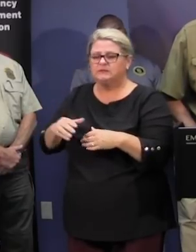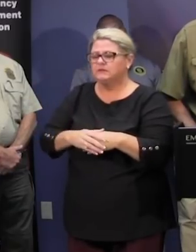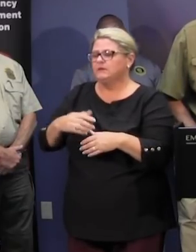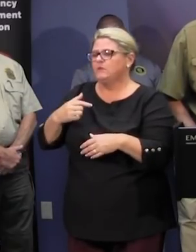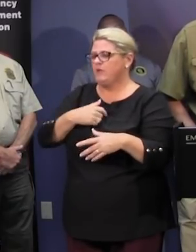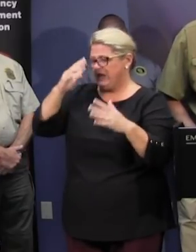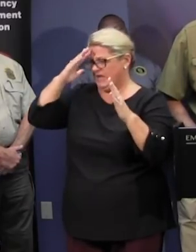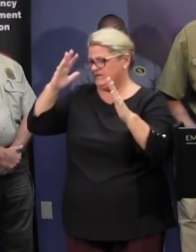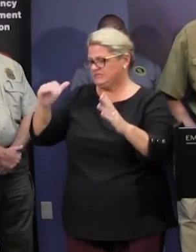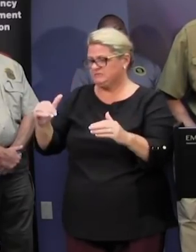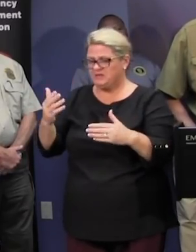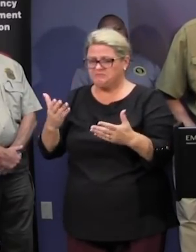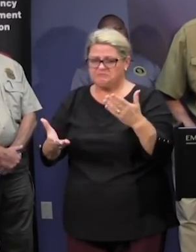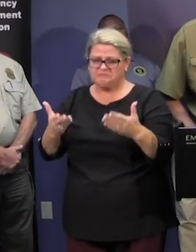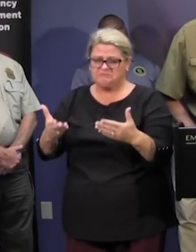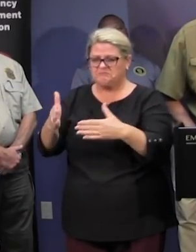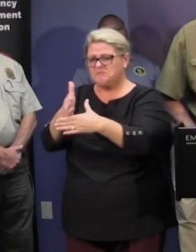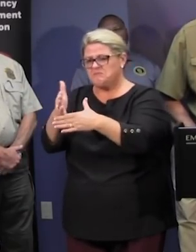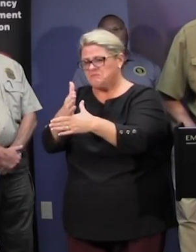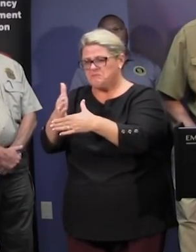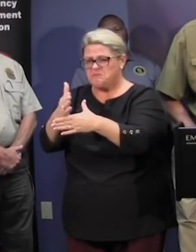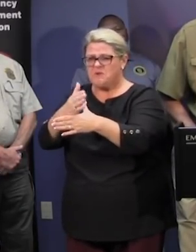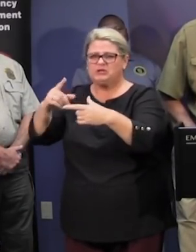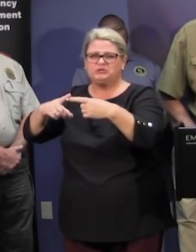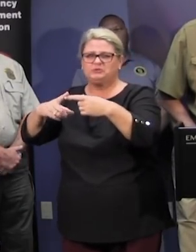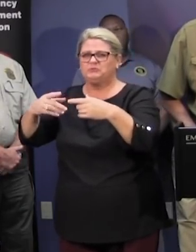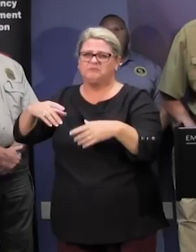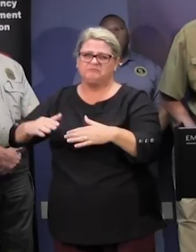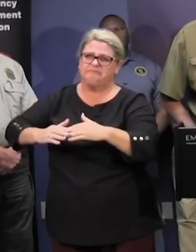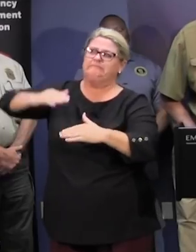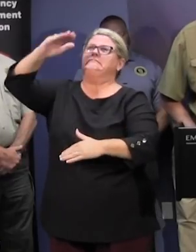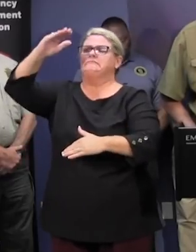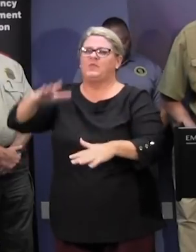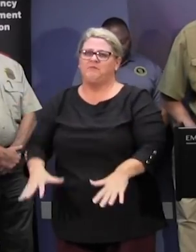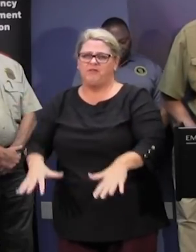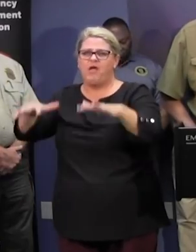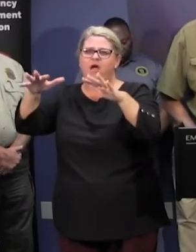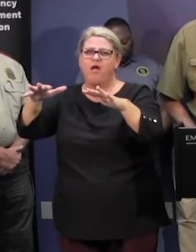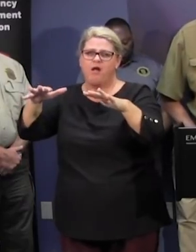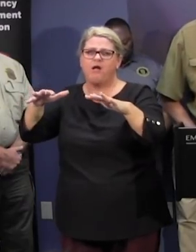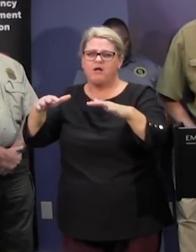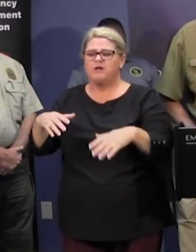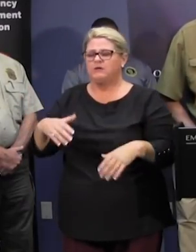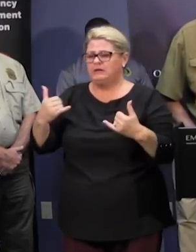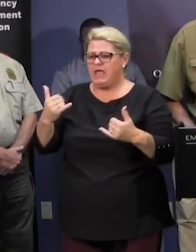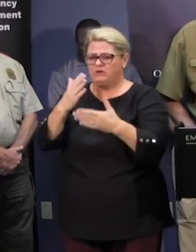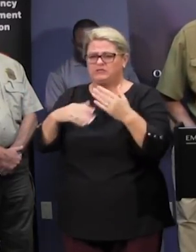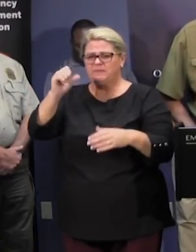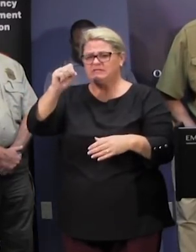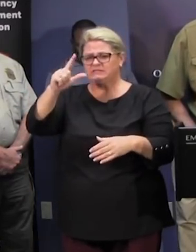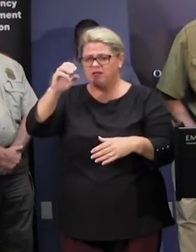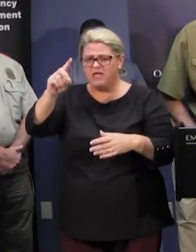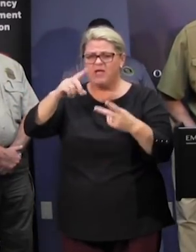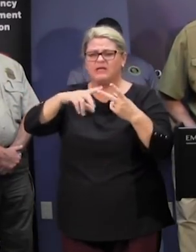moderate to extensive flooding in those areas we currently have personnel from sled and